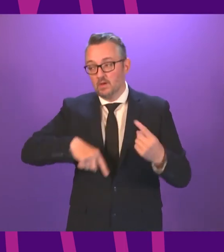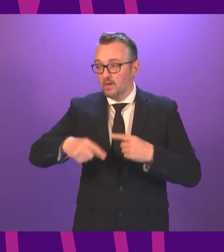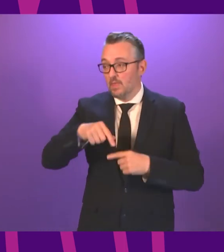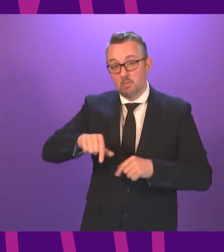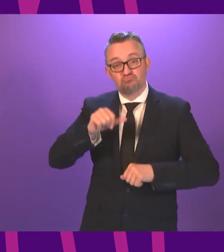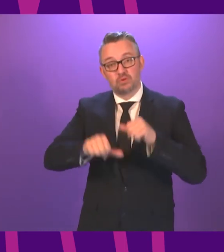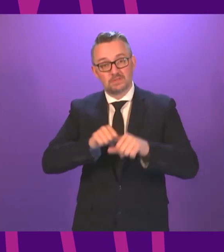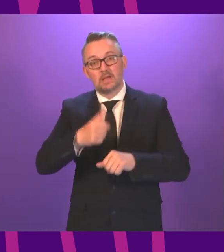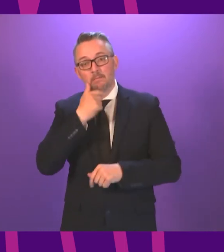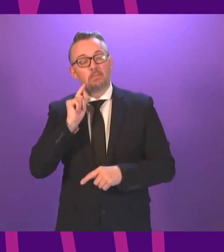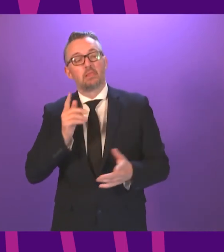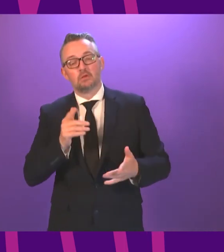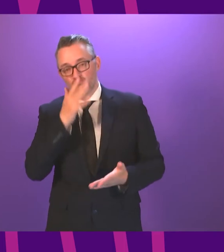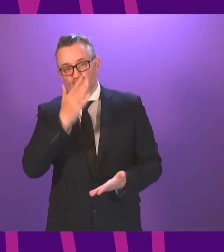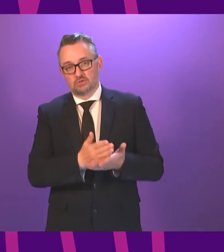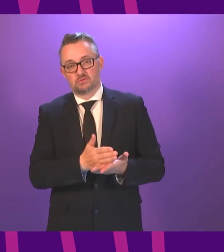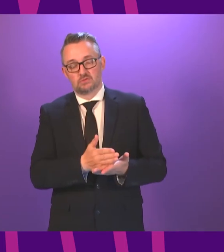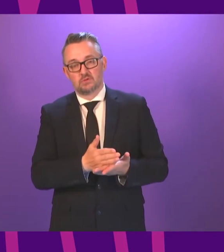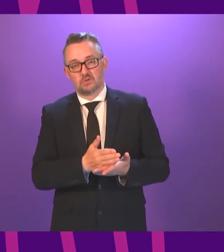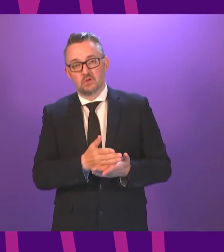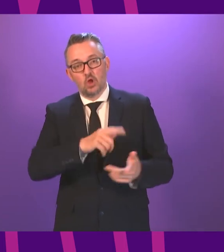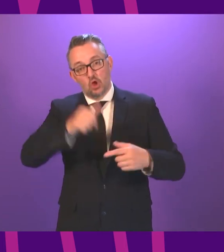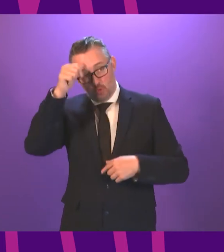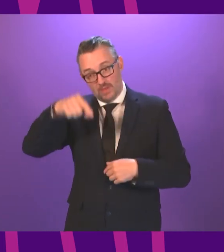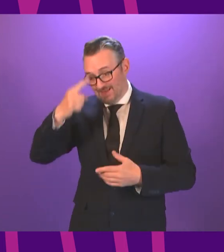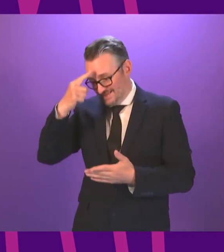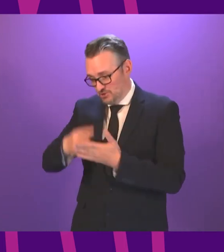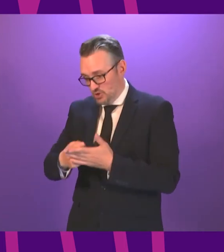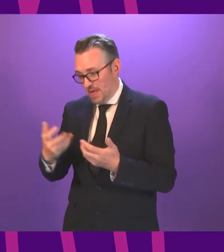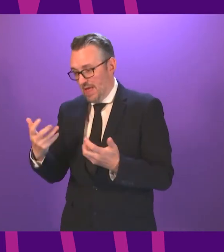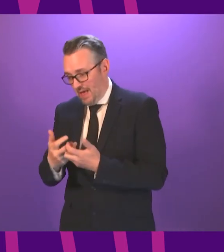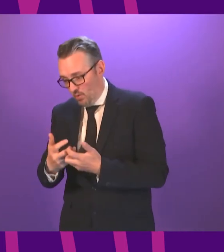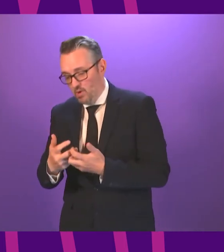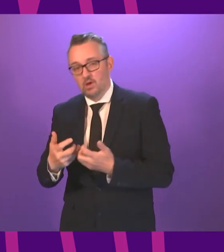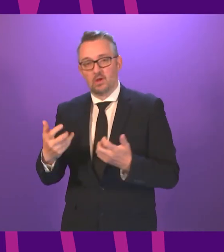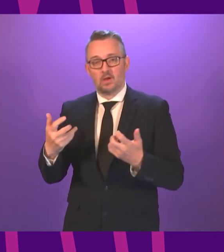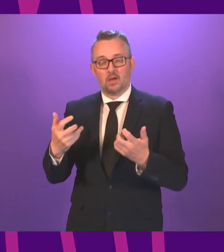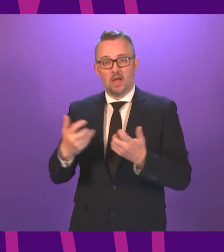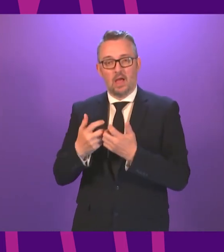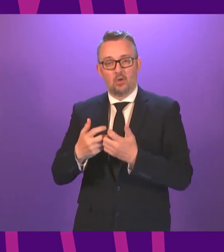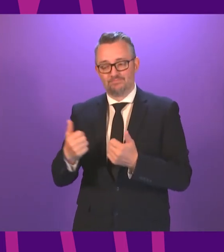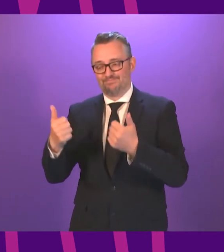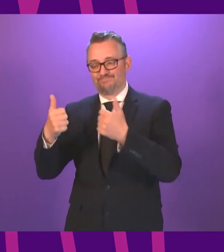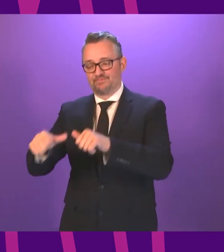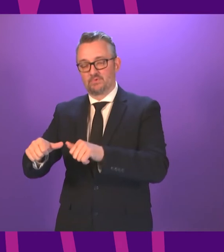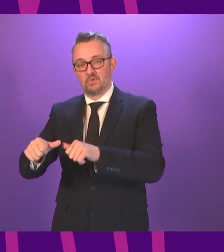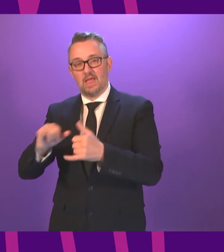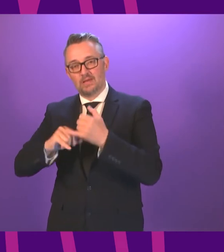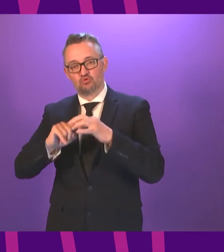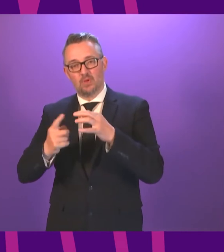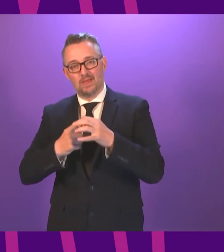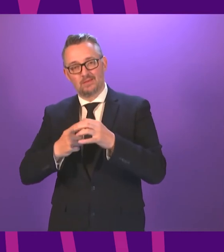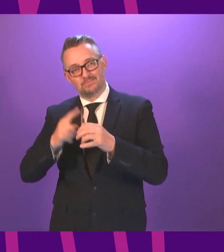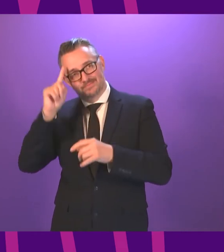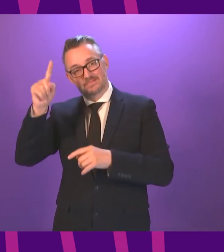that they have an understanding and appreciation of the way that this decision has been made and the conclusion that has been come to by the SQA.